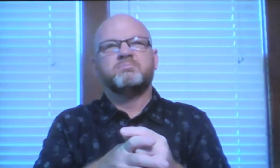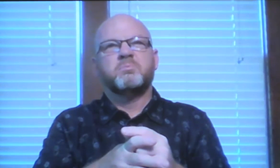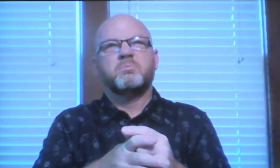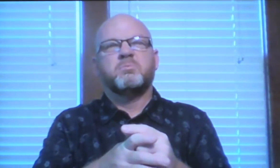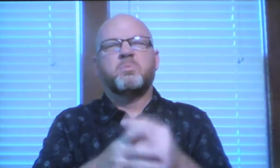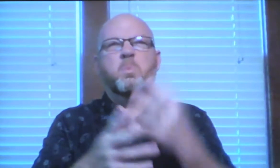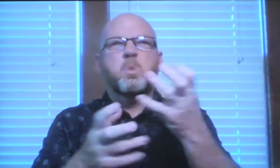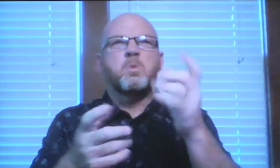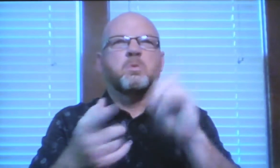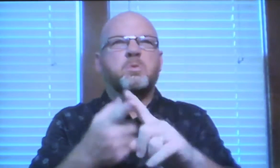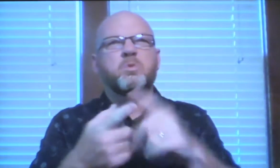about.